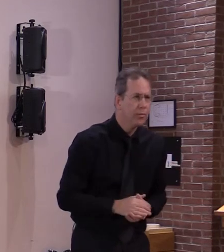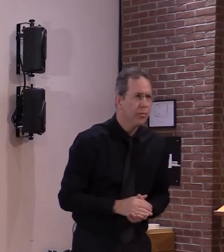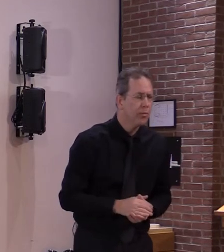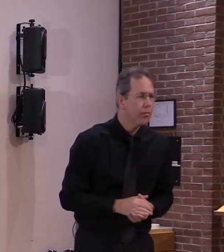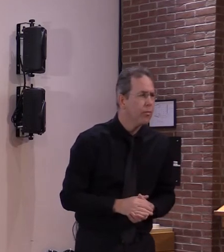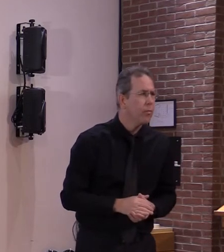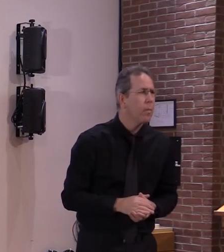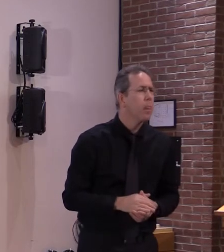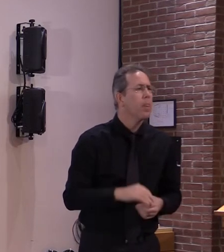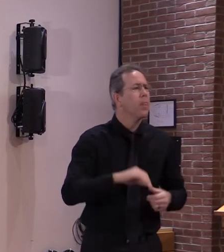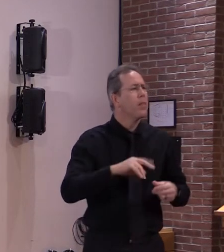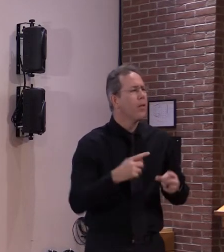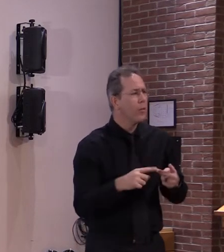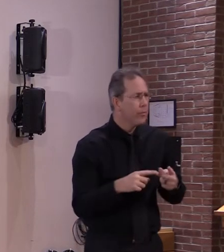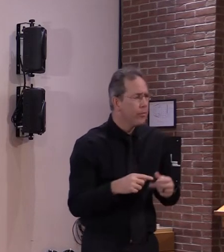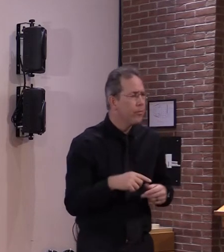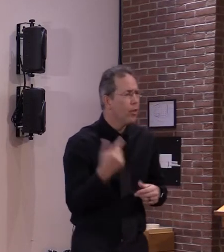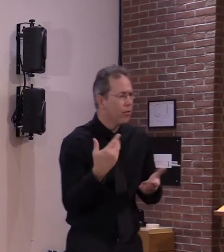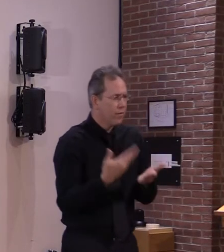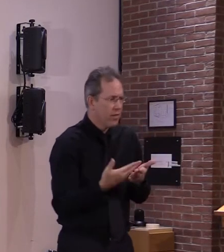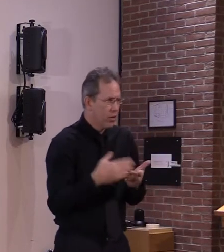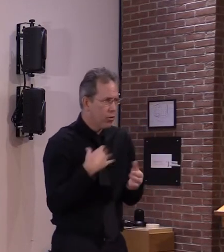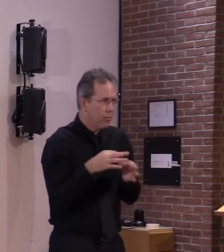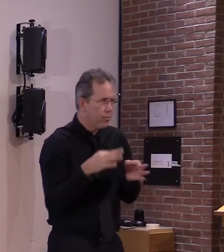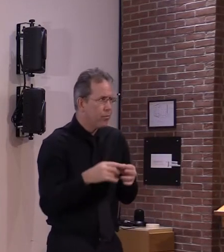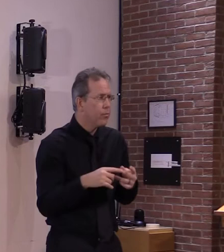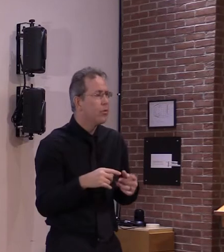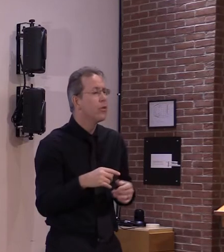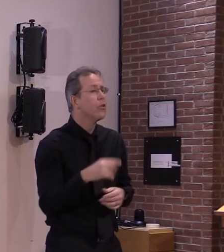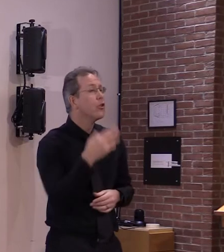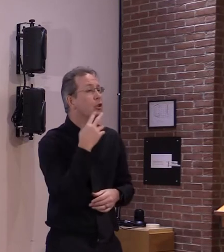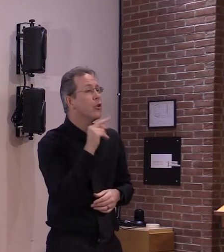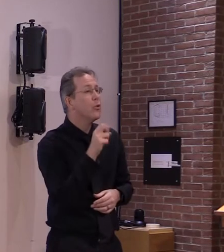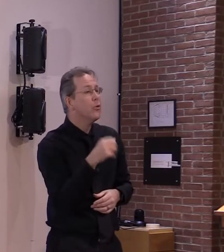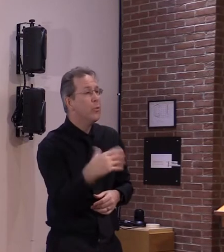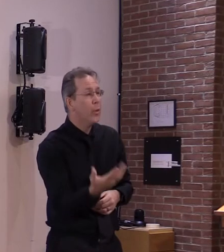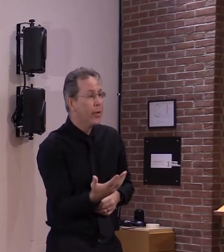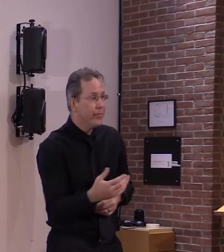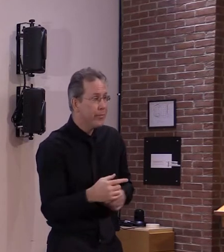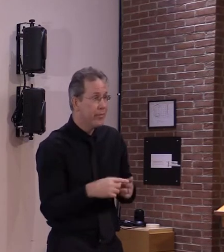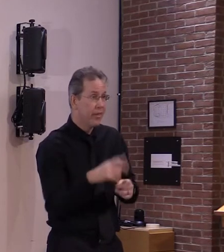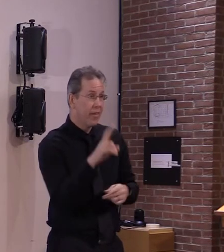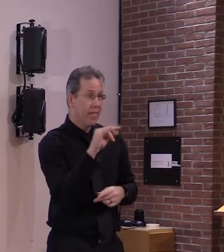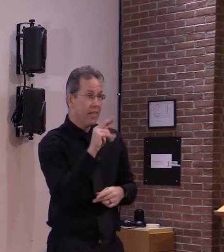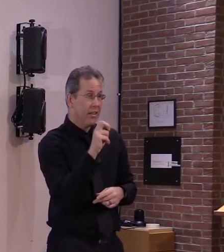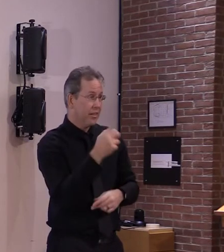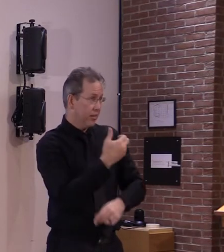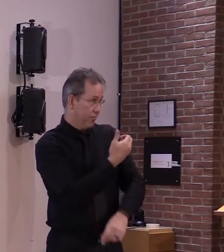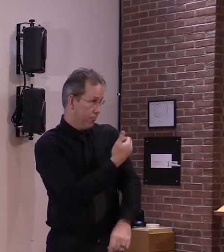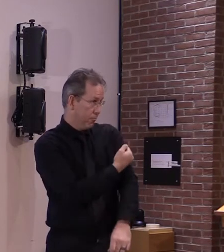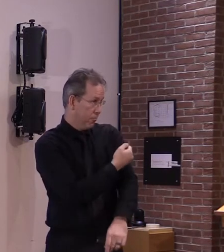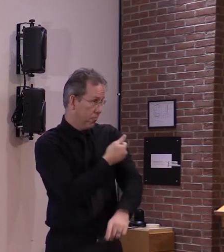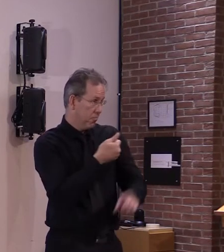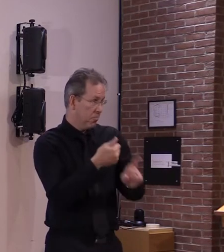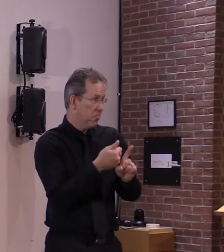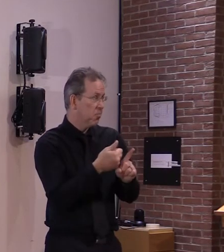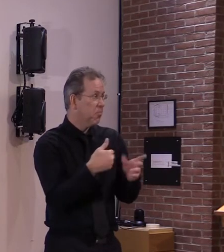other good things about the vaccine it didn't seem to matter if you were young or old